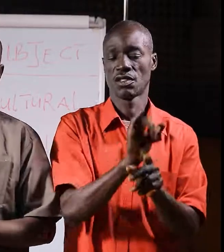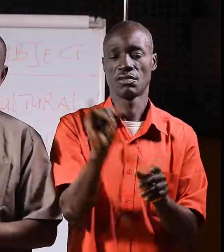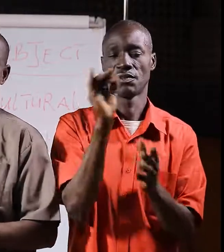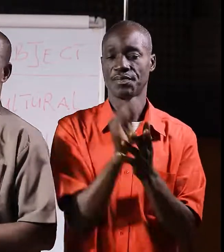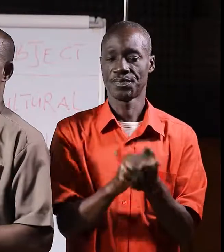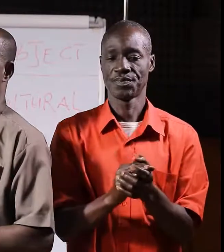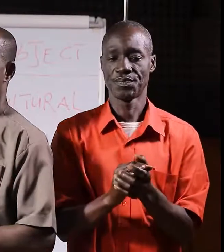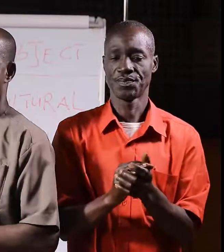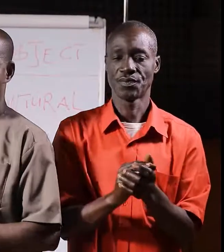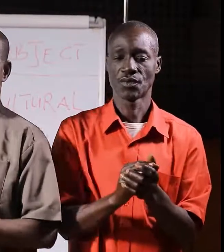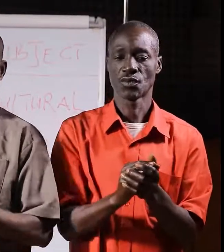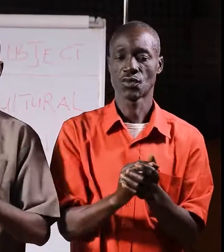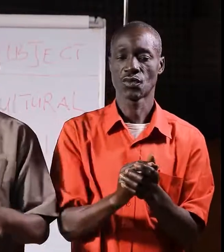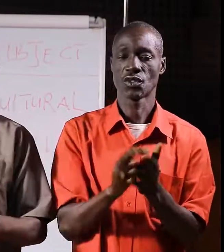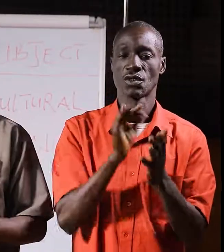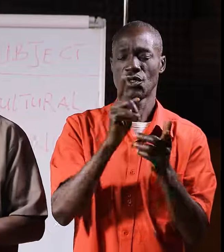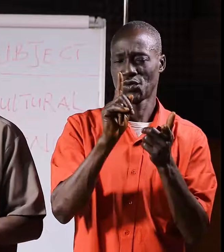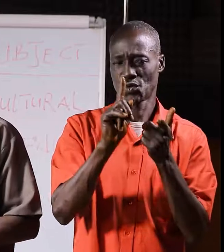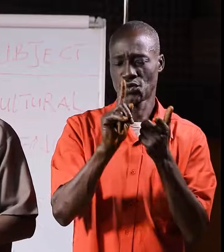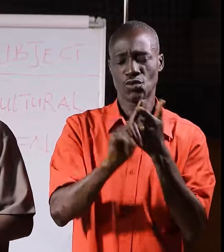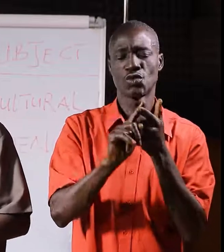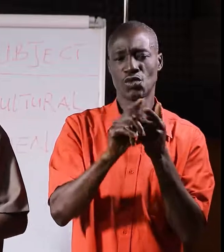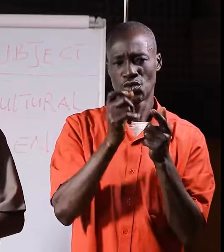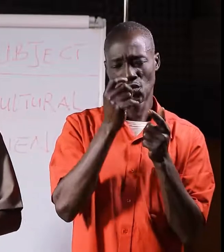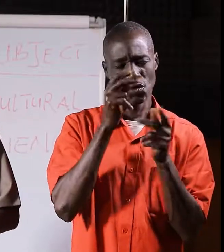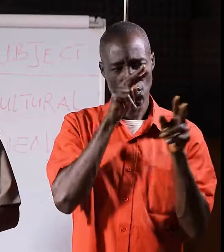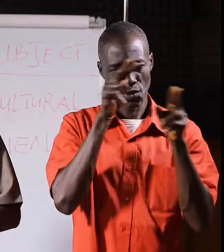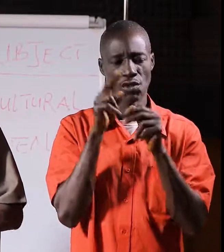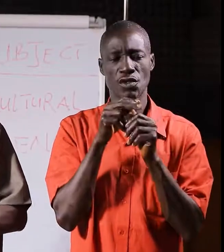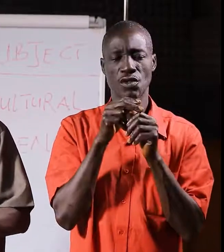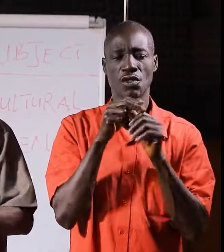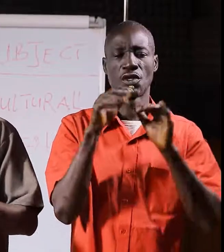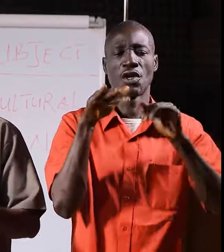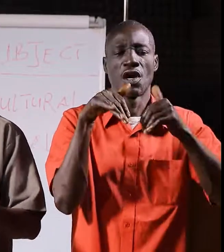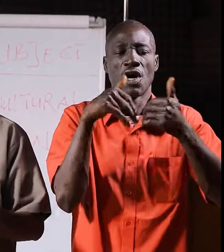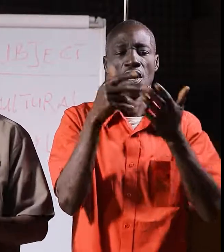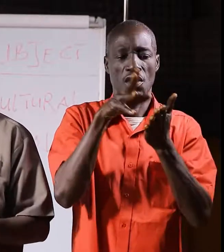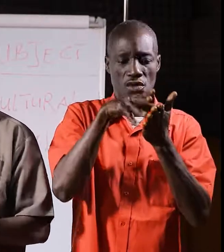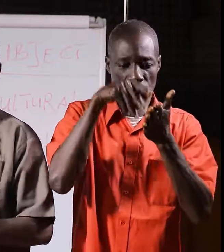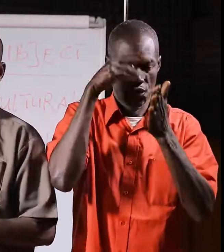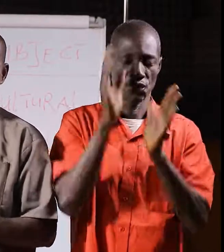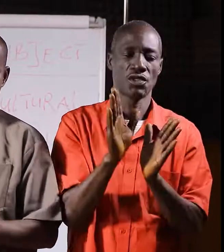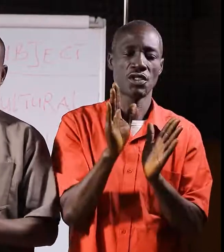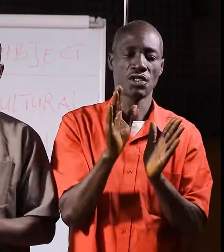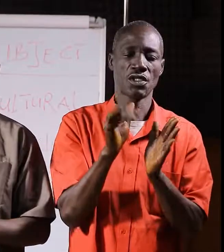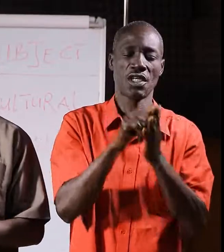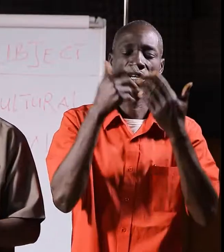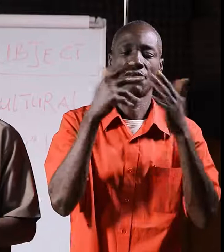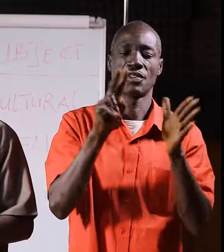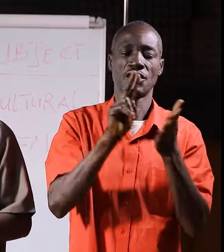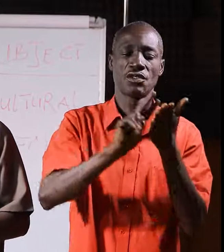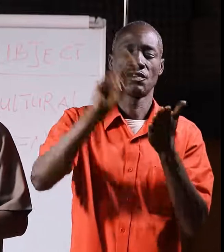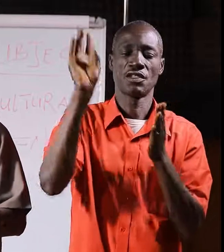proper, I want us to see how graduates are thrown out every year